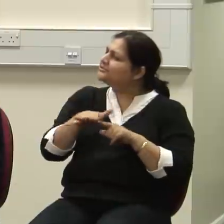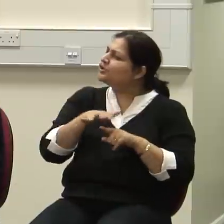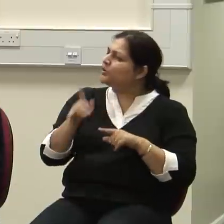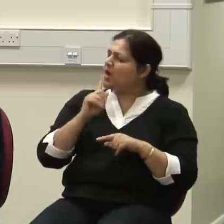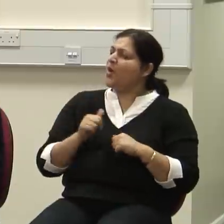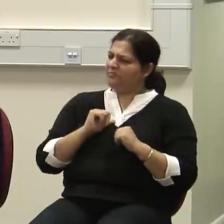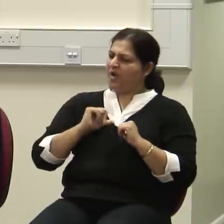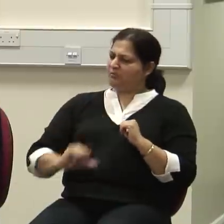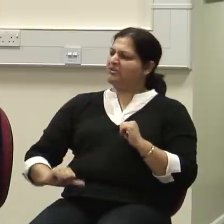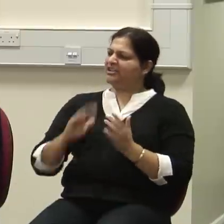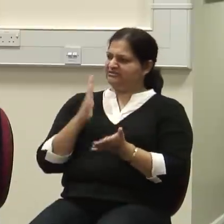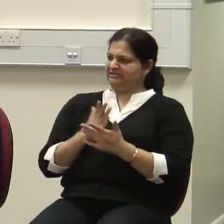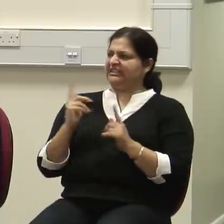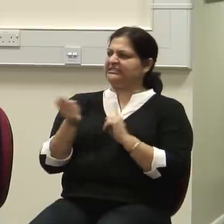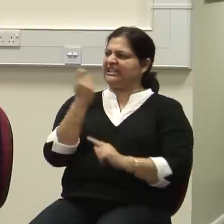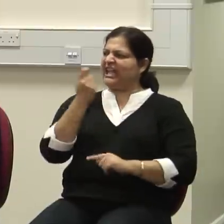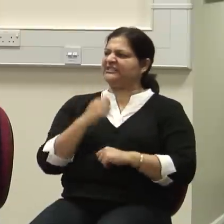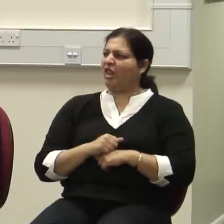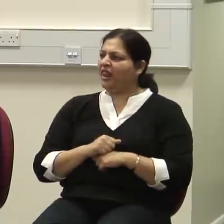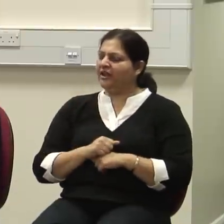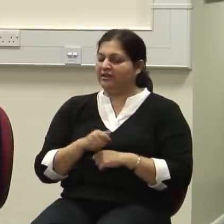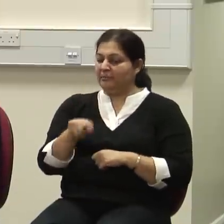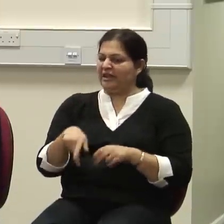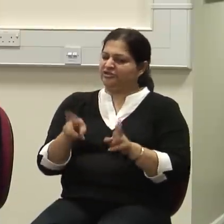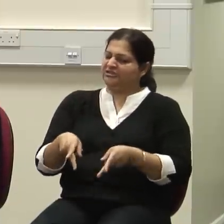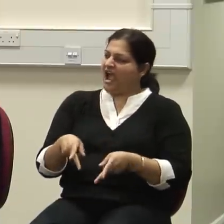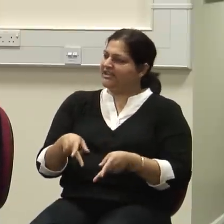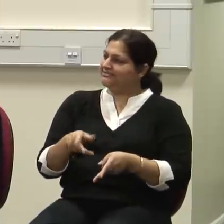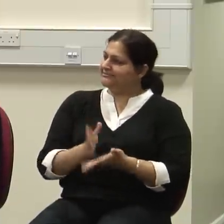died makes sense, scientific sense.